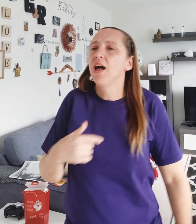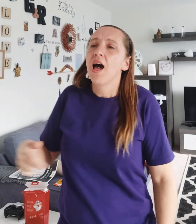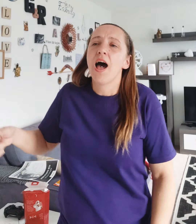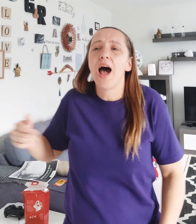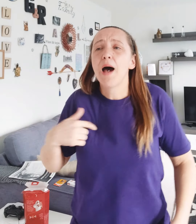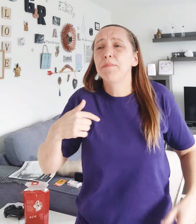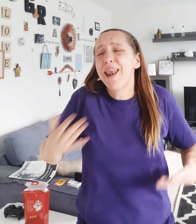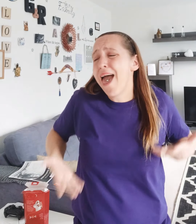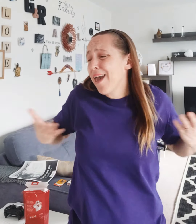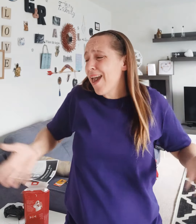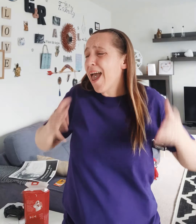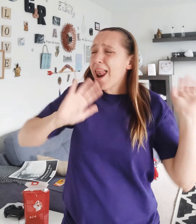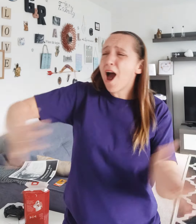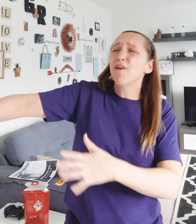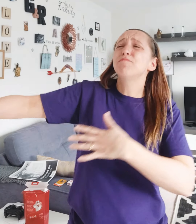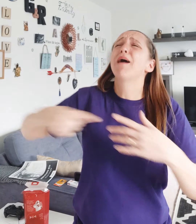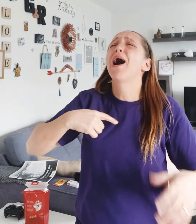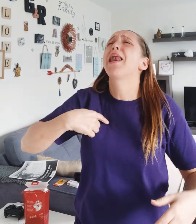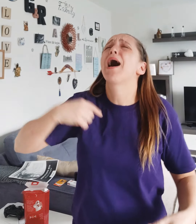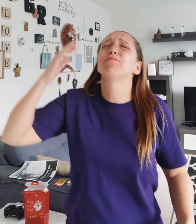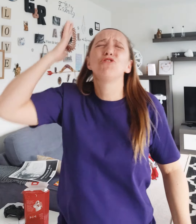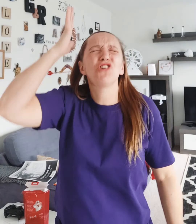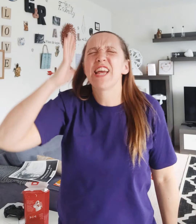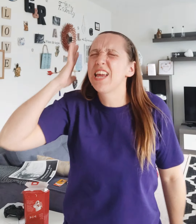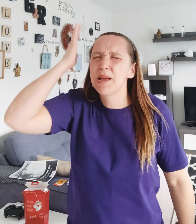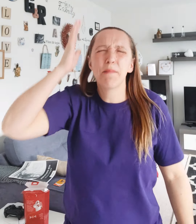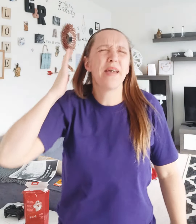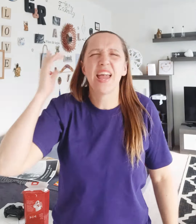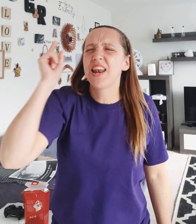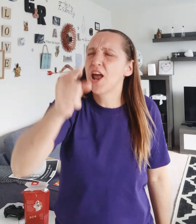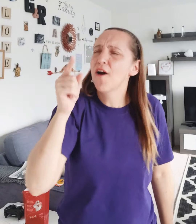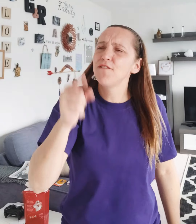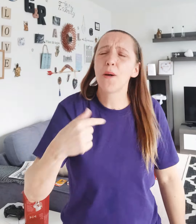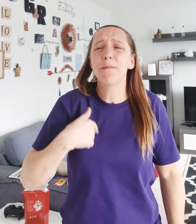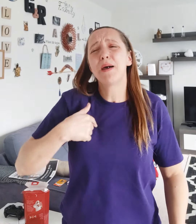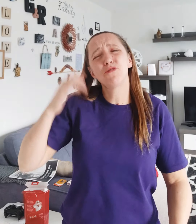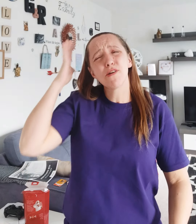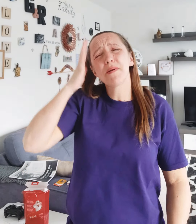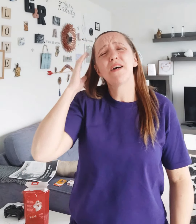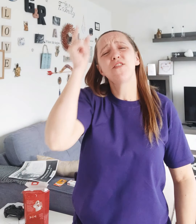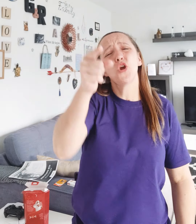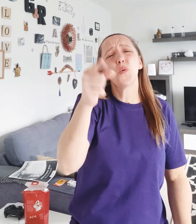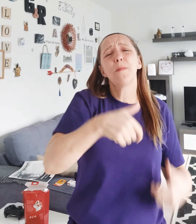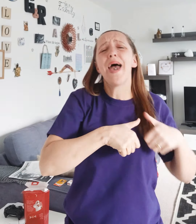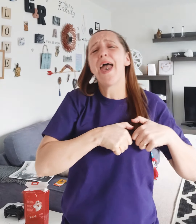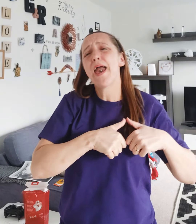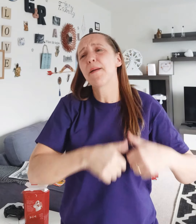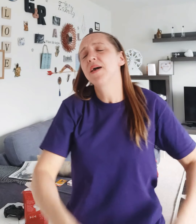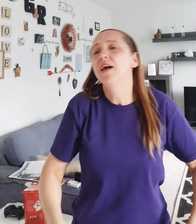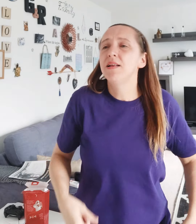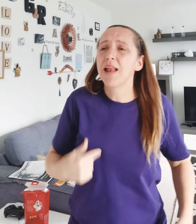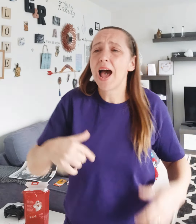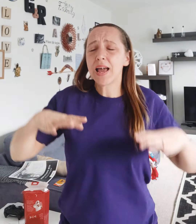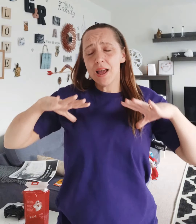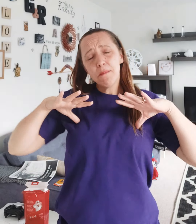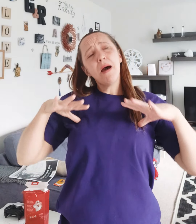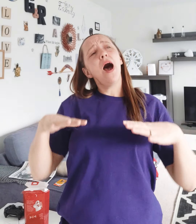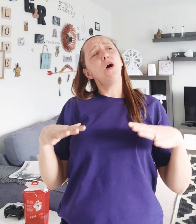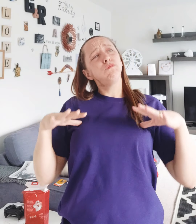I'd pay it off, but I'm kidding You're the demon of you, baby I'm getting my